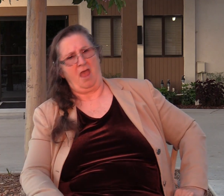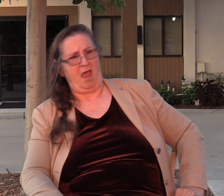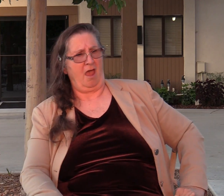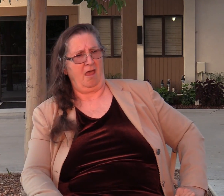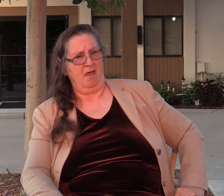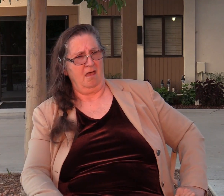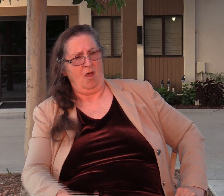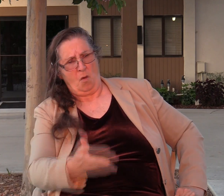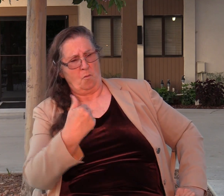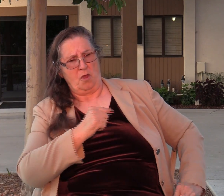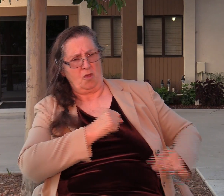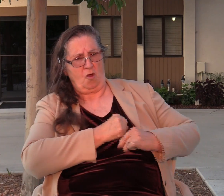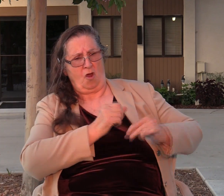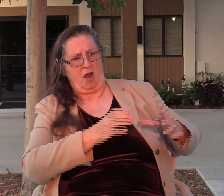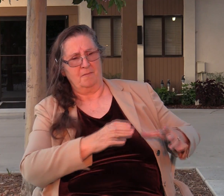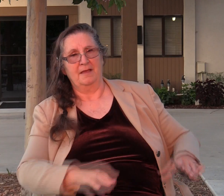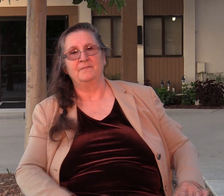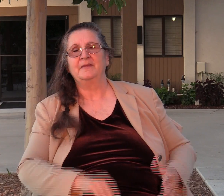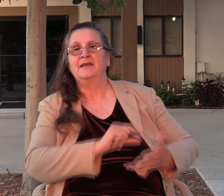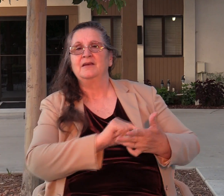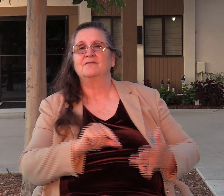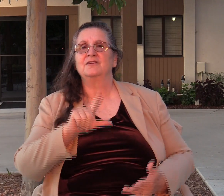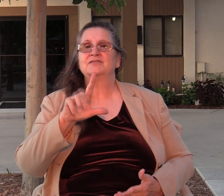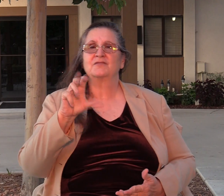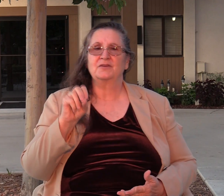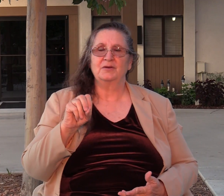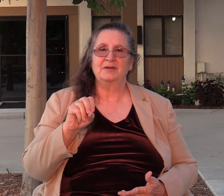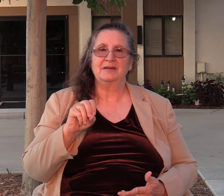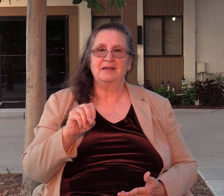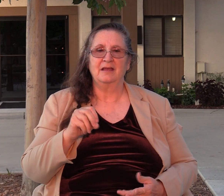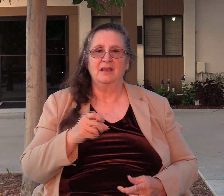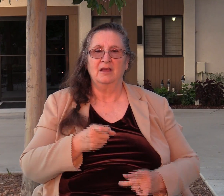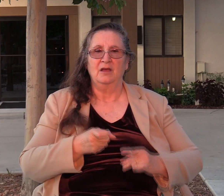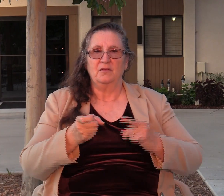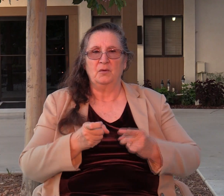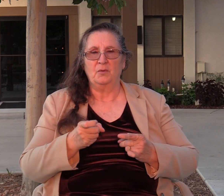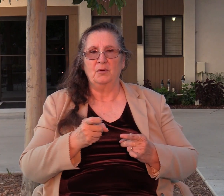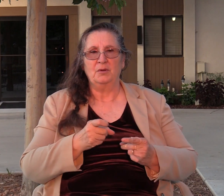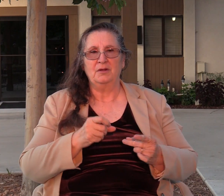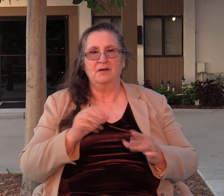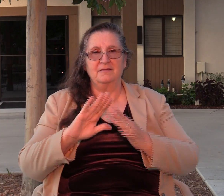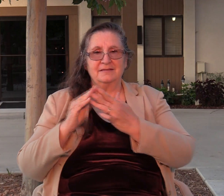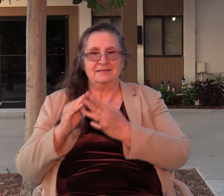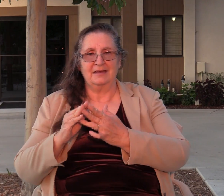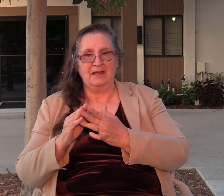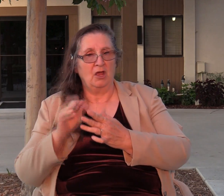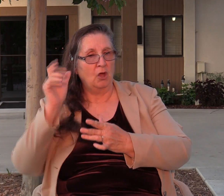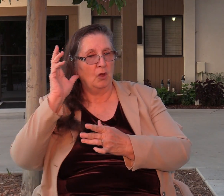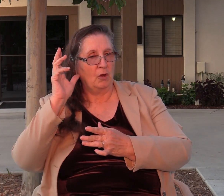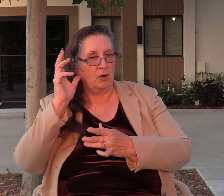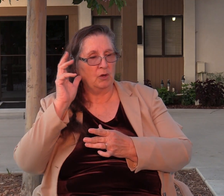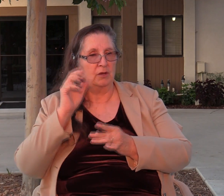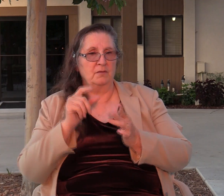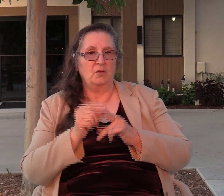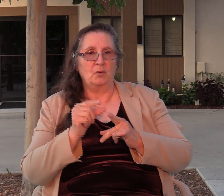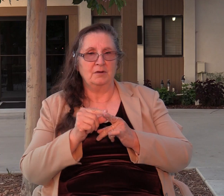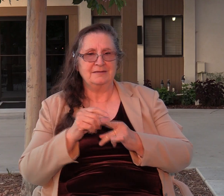Verse 30. When Zebul, the ruler of the city, heard the words of Gal, the son of Ebed, his anger was aroused.